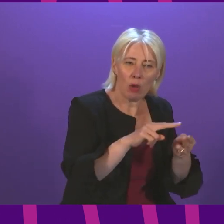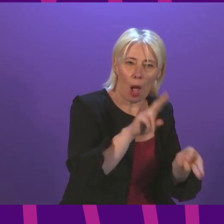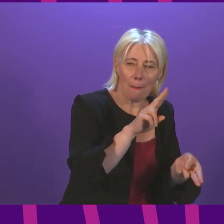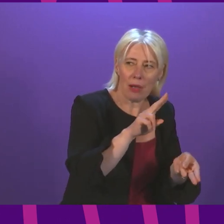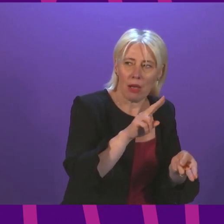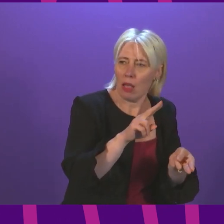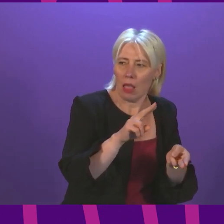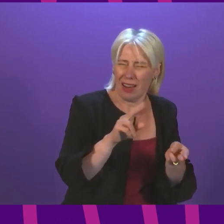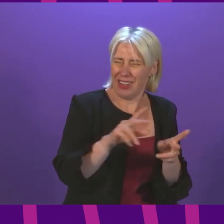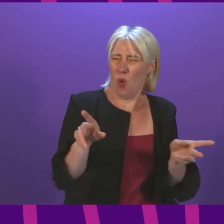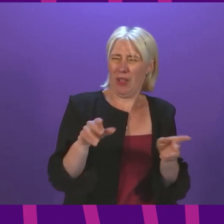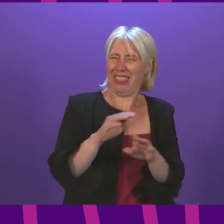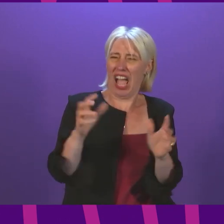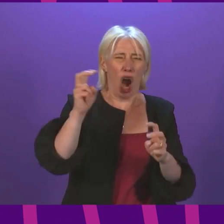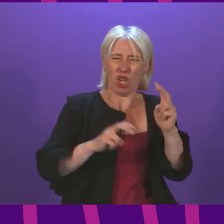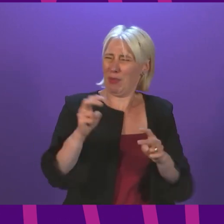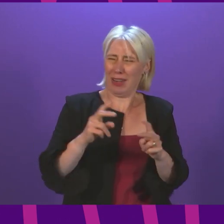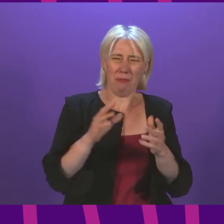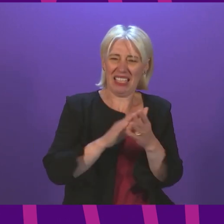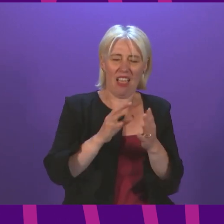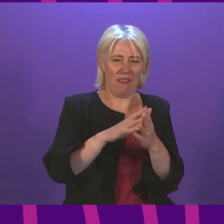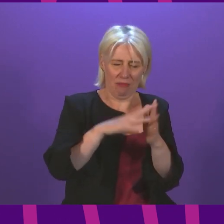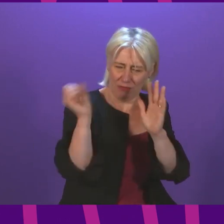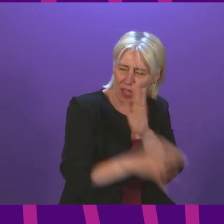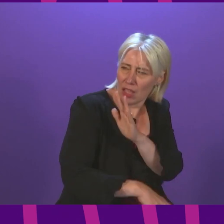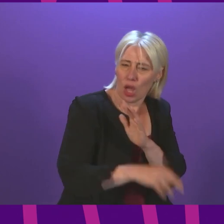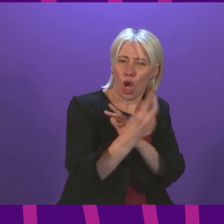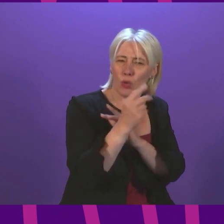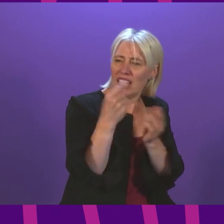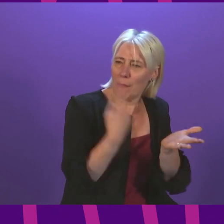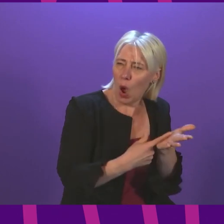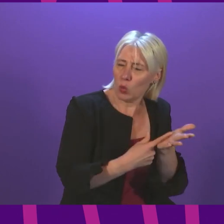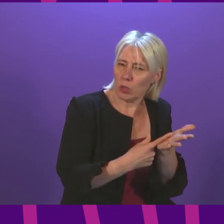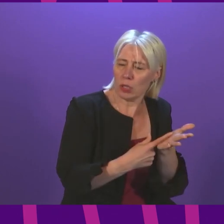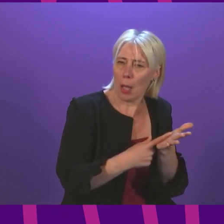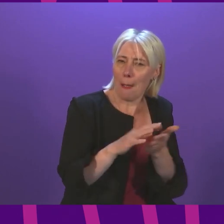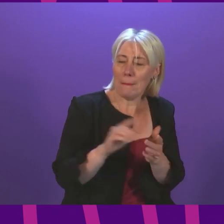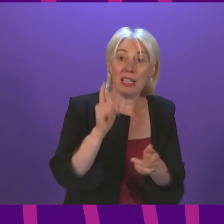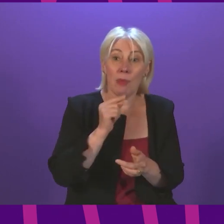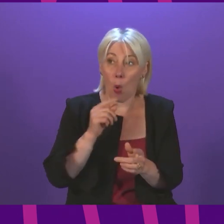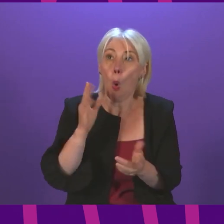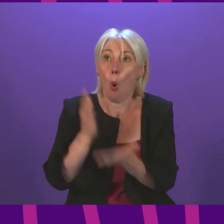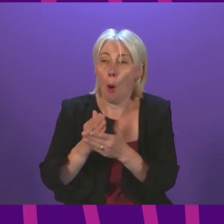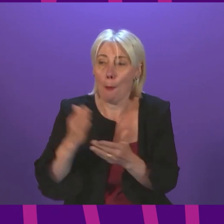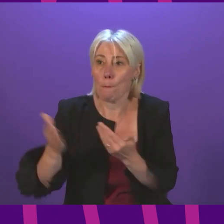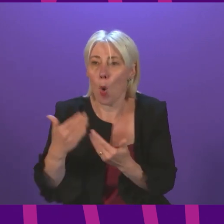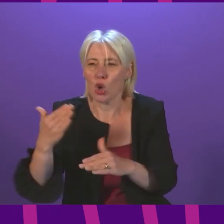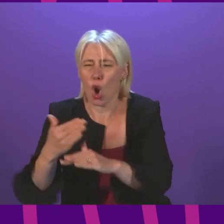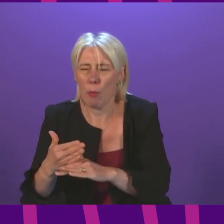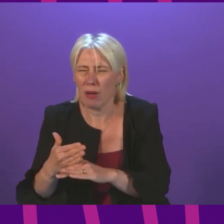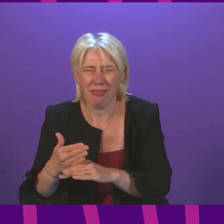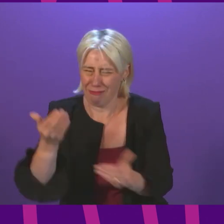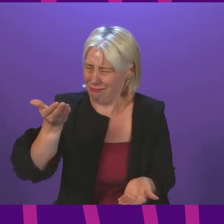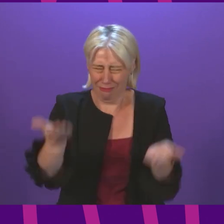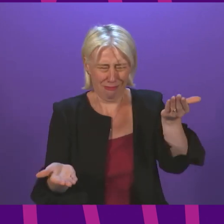is not credible. The argument that it is removing the uplift because it wants to raise living standards through work doesn't stand up.